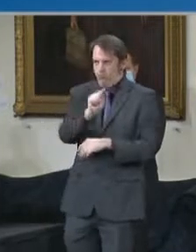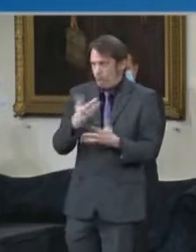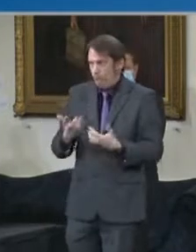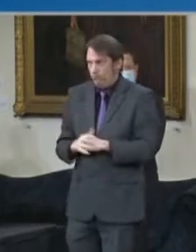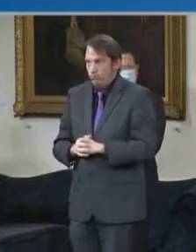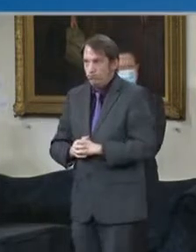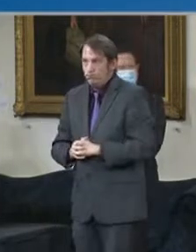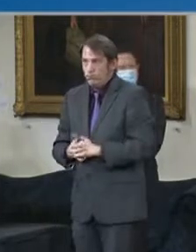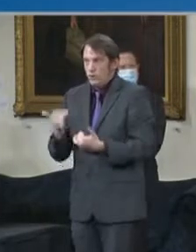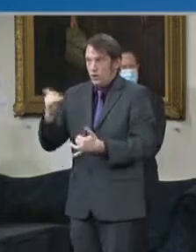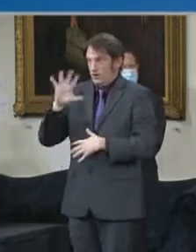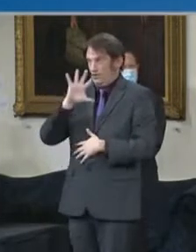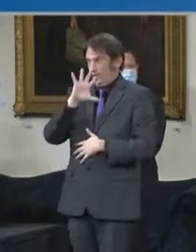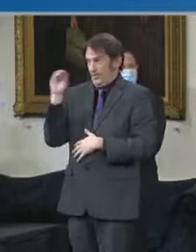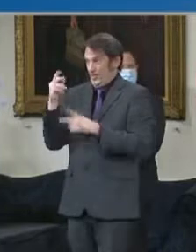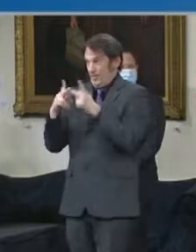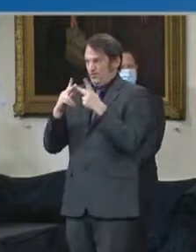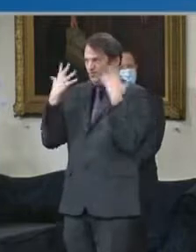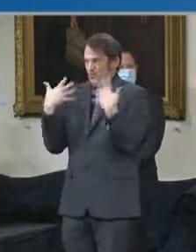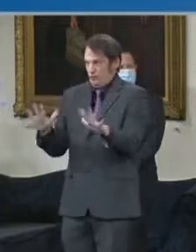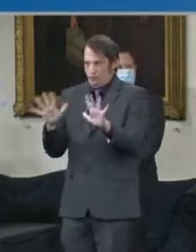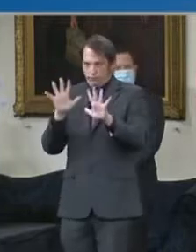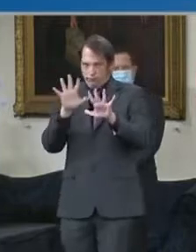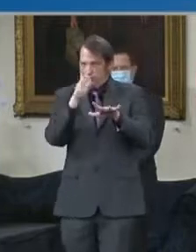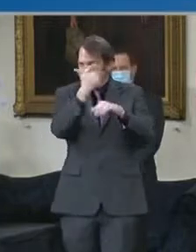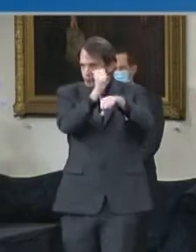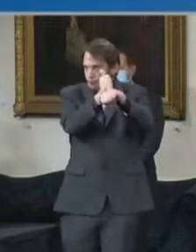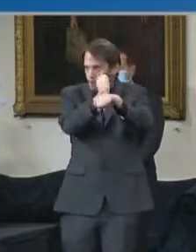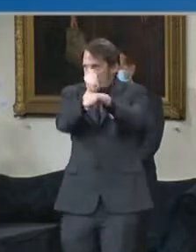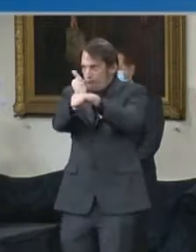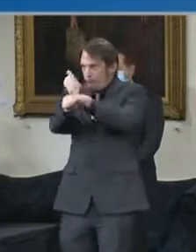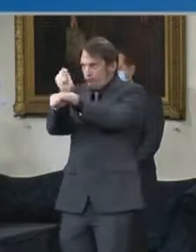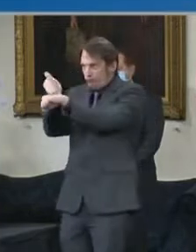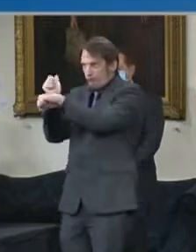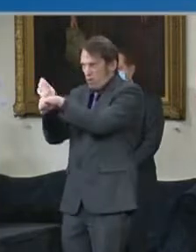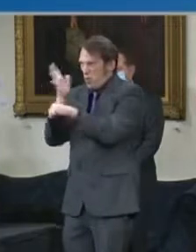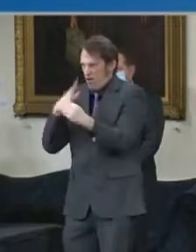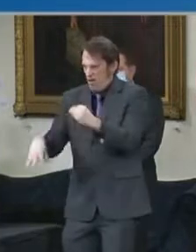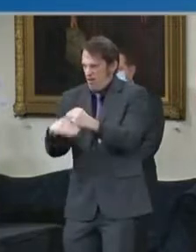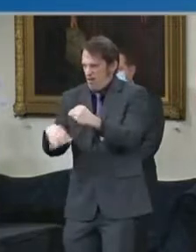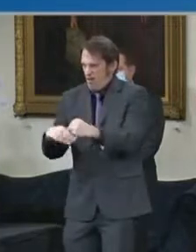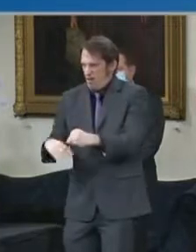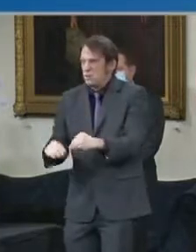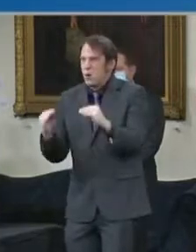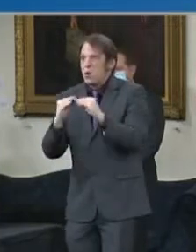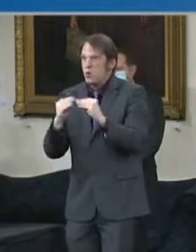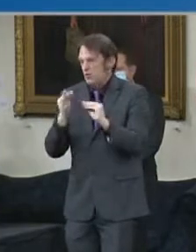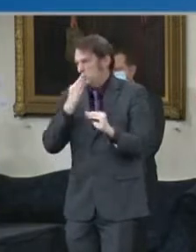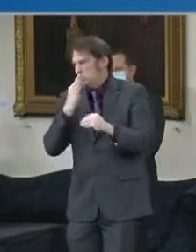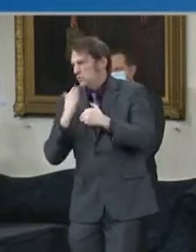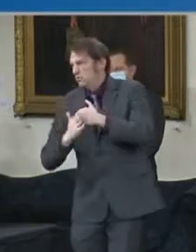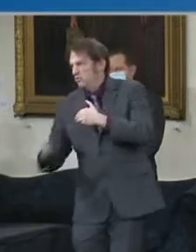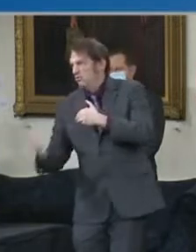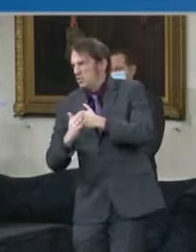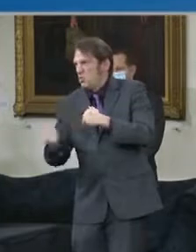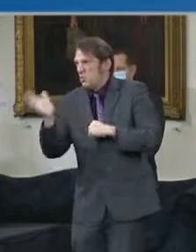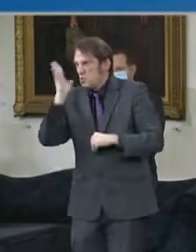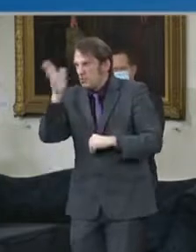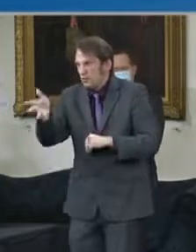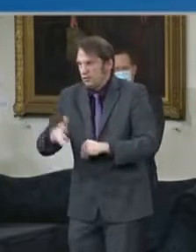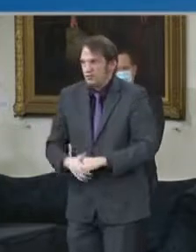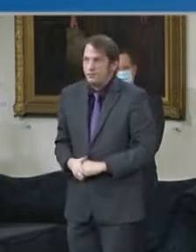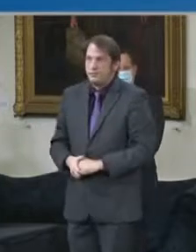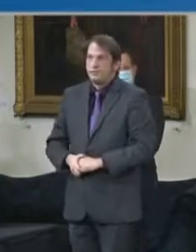progress all around the state with more to come. As I've repeatedly stressed, the biggest challenge that